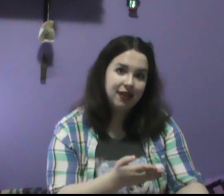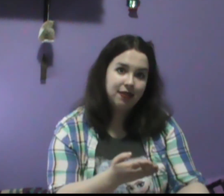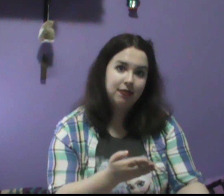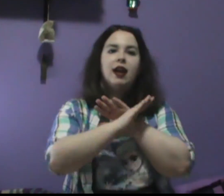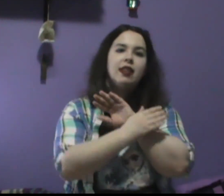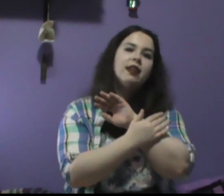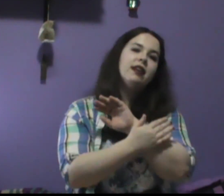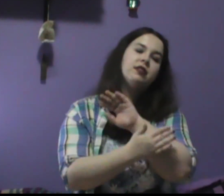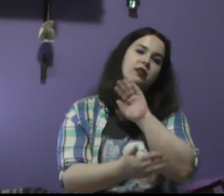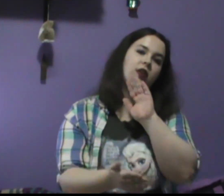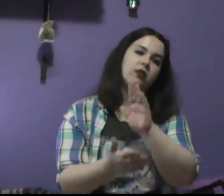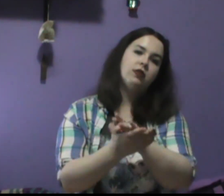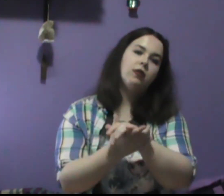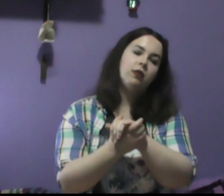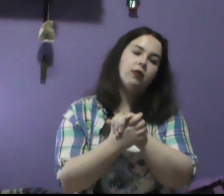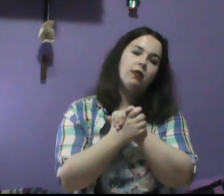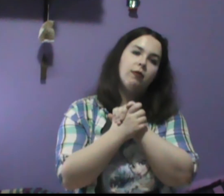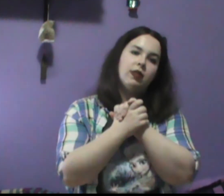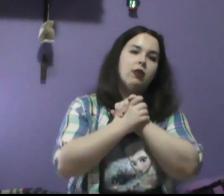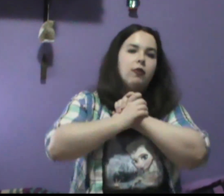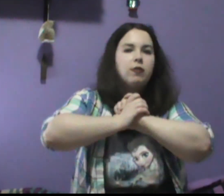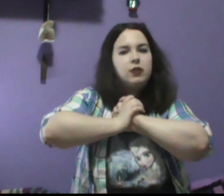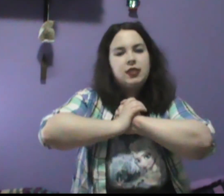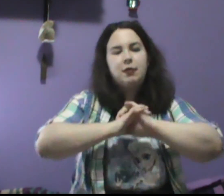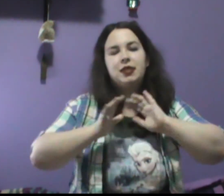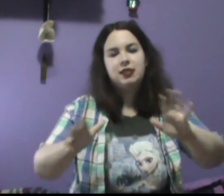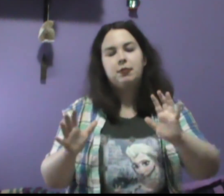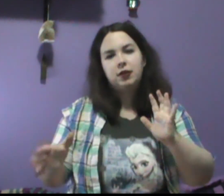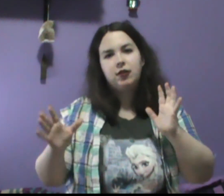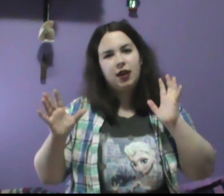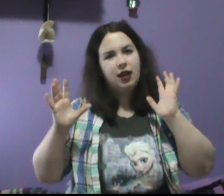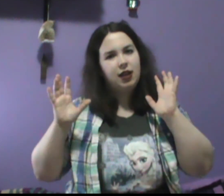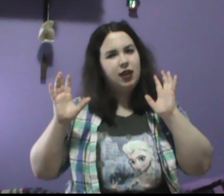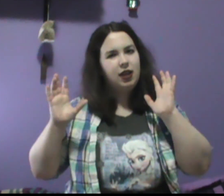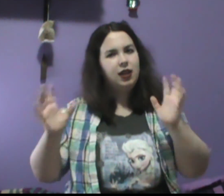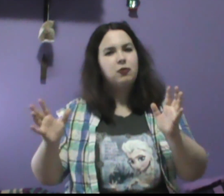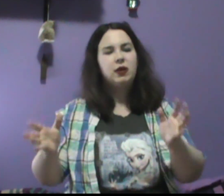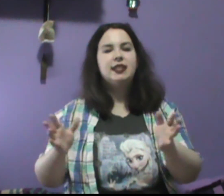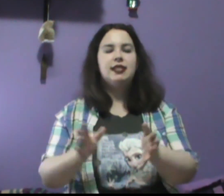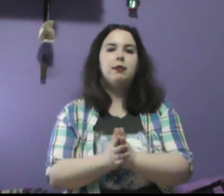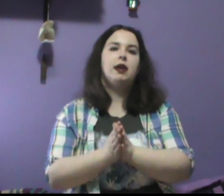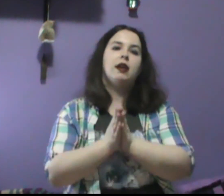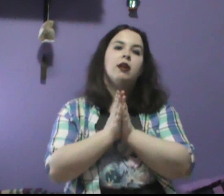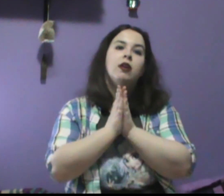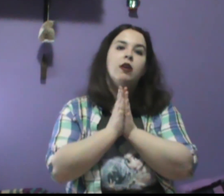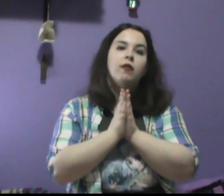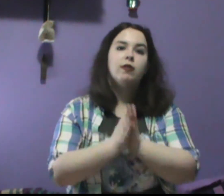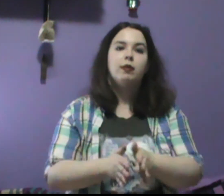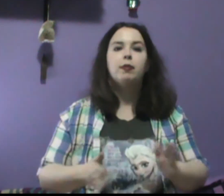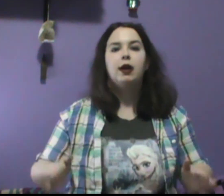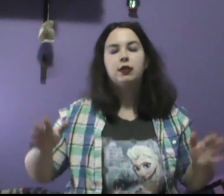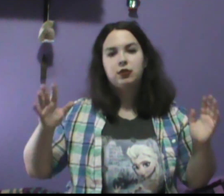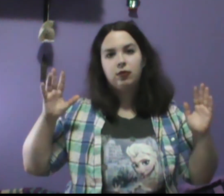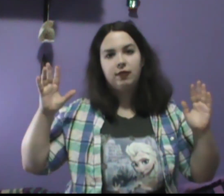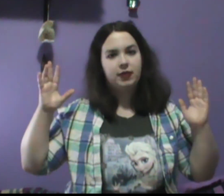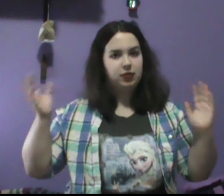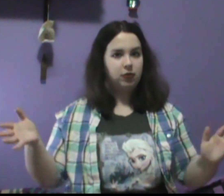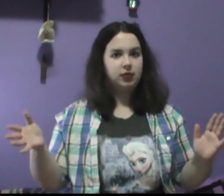And then just also with the overall scheme of this episode, it really seemed like for the broader story of this whole